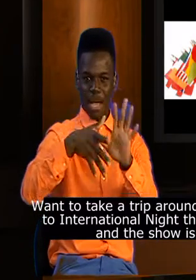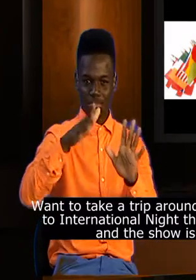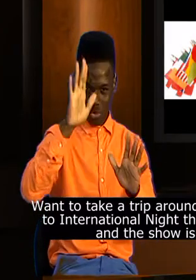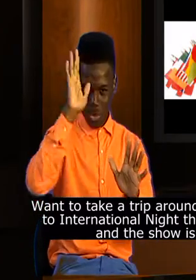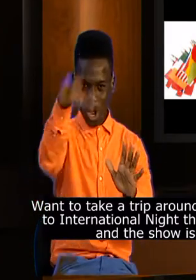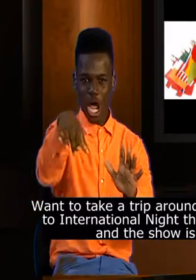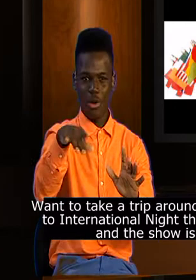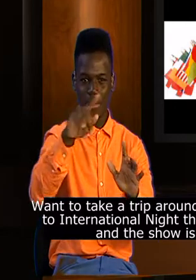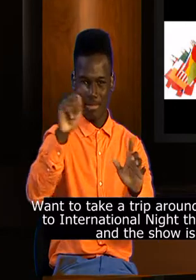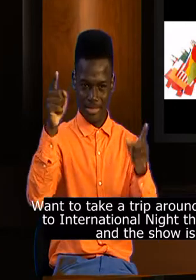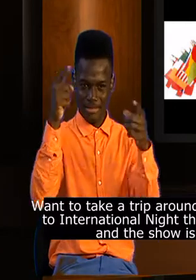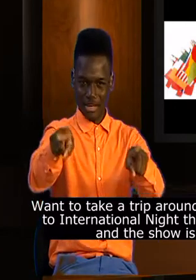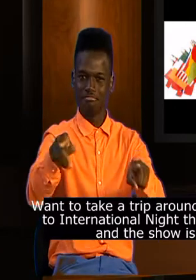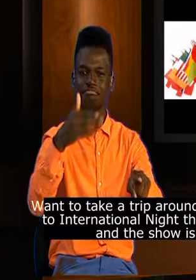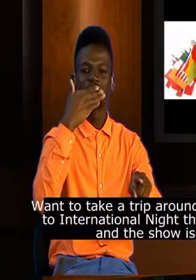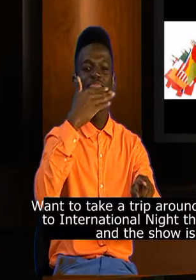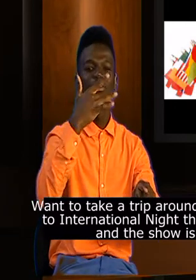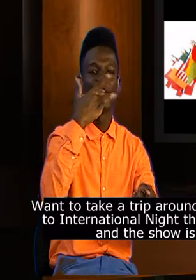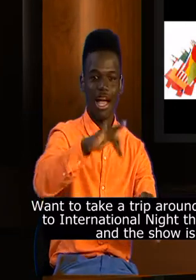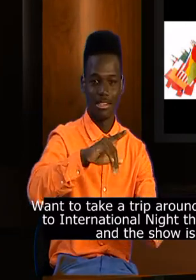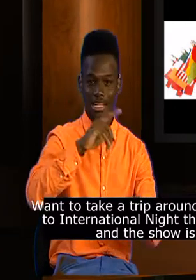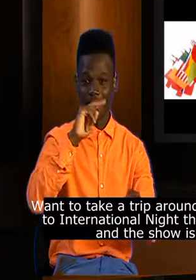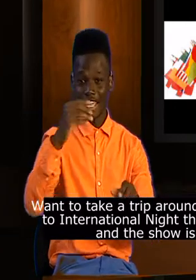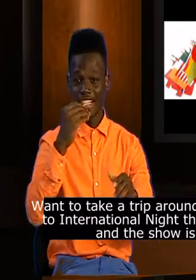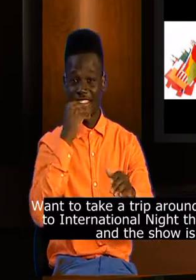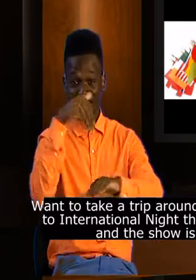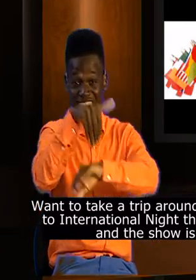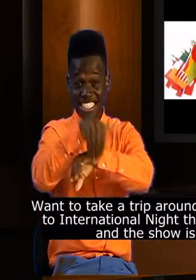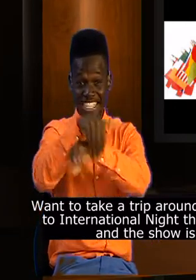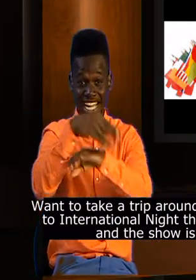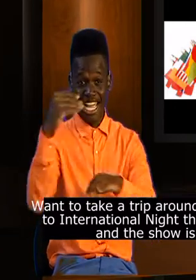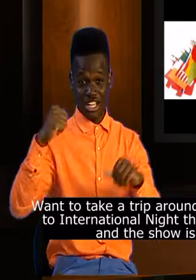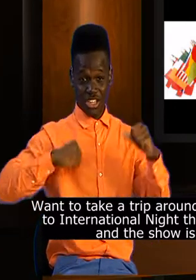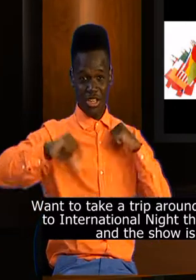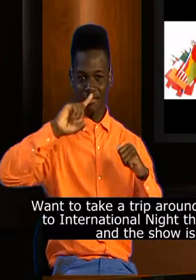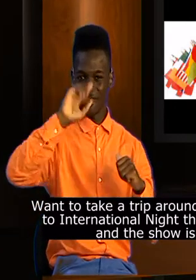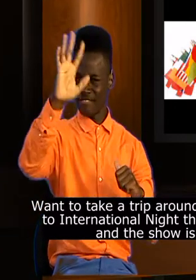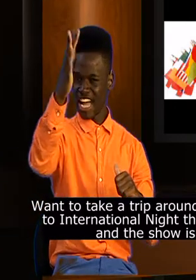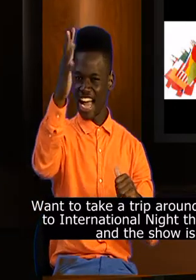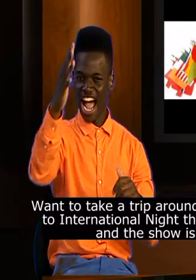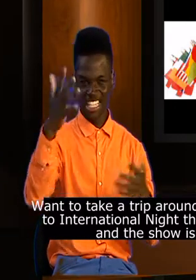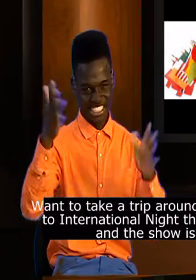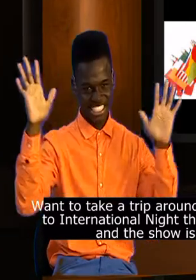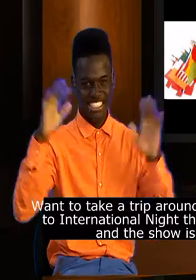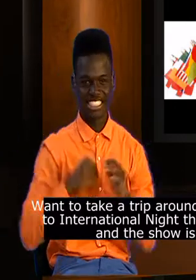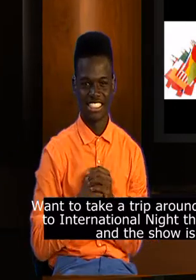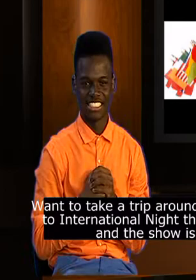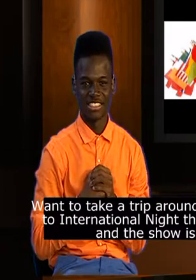We will have interpreters the whole way throughout the event. The dinner and the show are only $5. That's it.